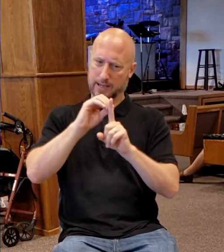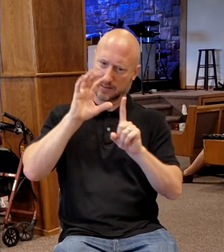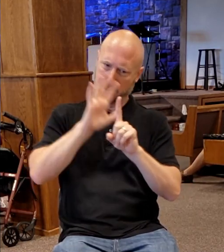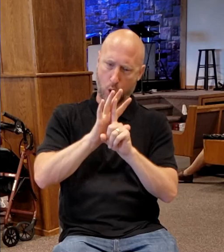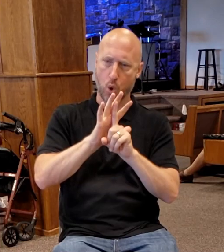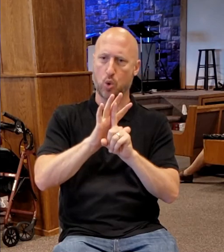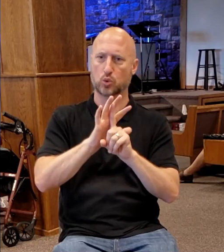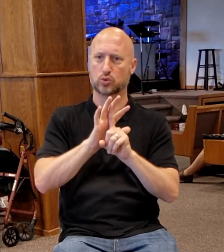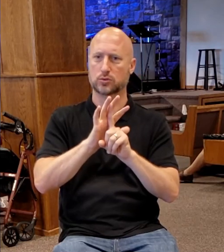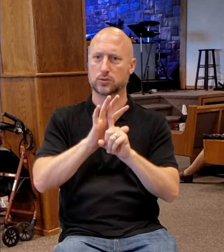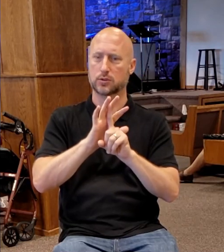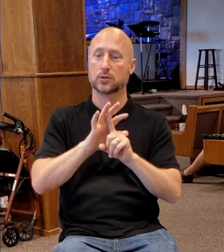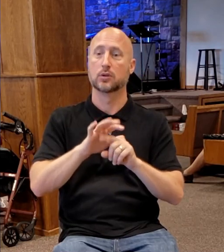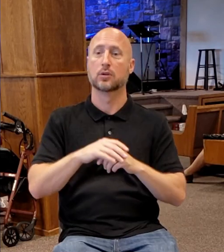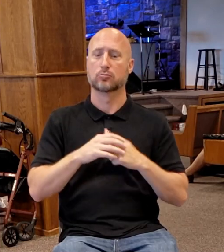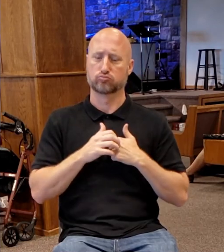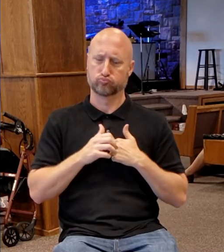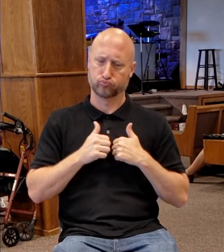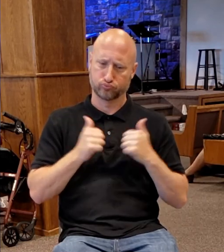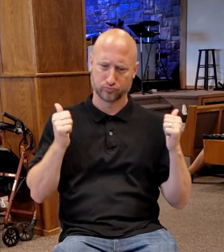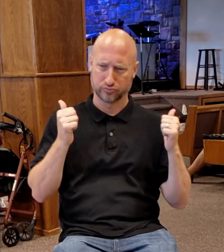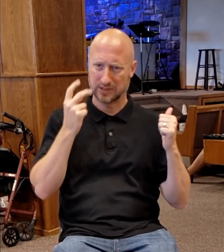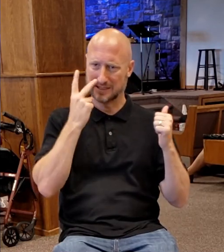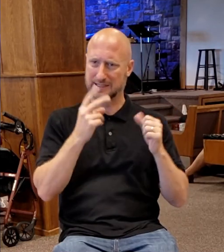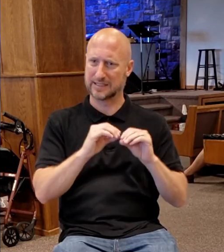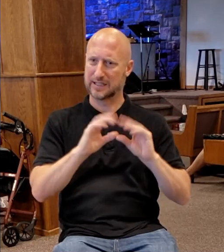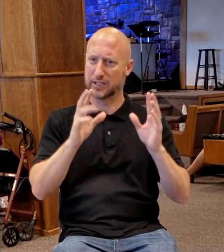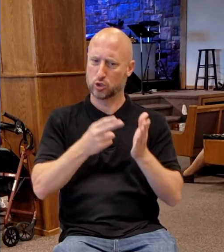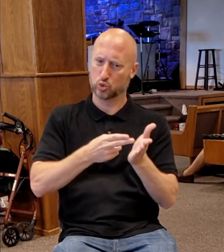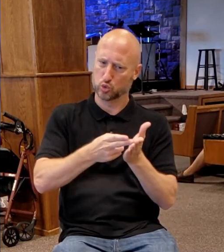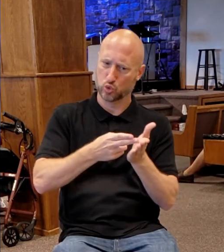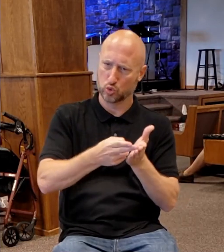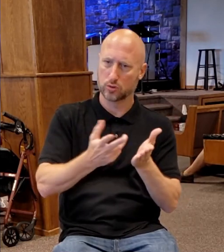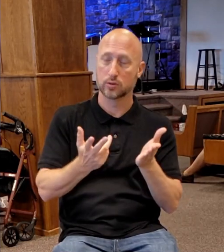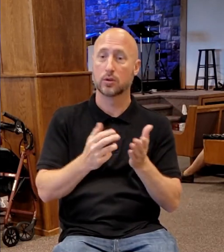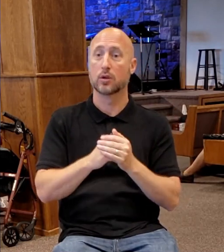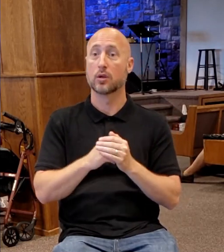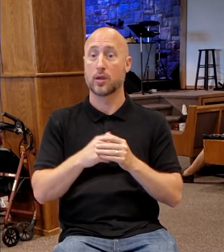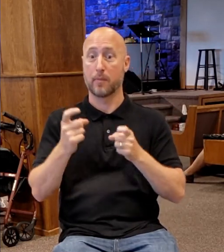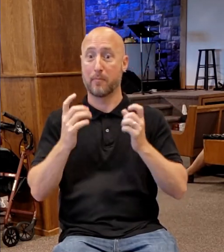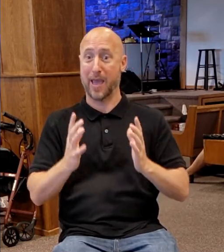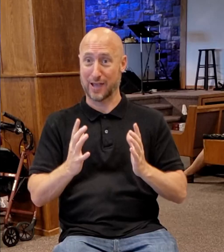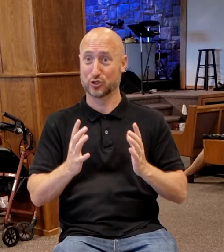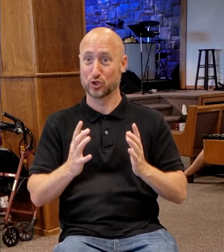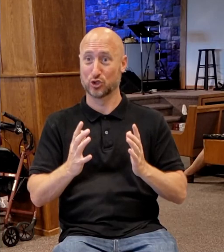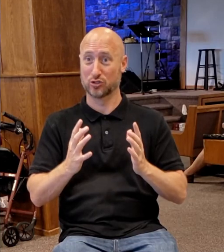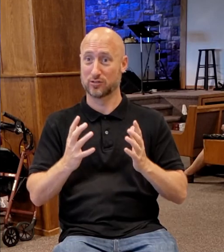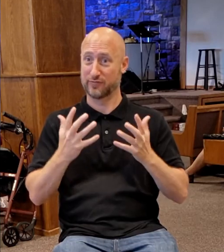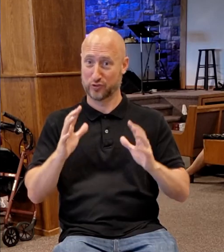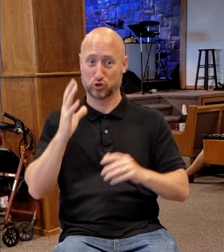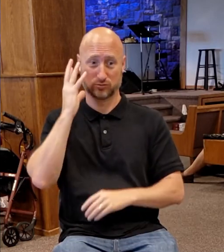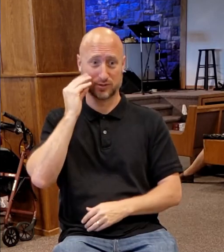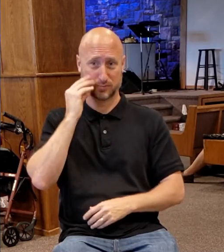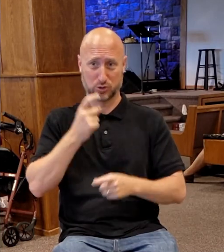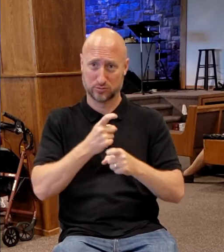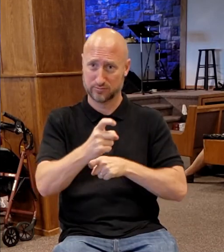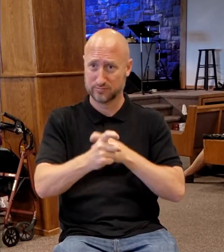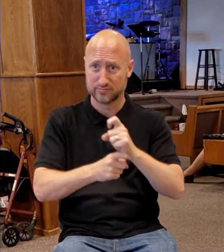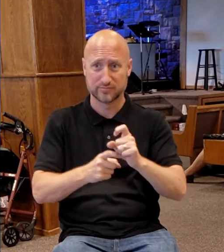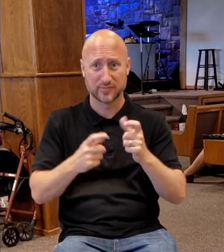who did it perfectly, took heat for that. And he says, if they hated me, they're going to hate you. That's just,